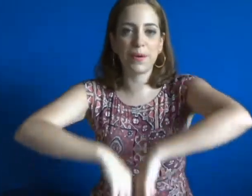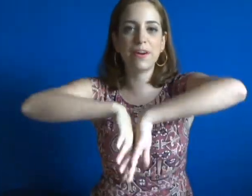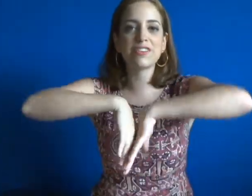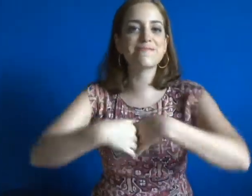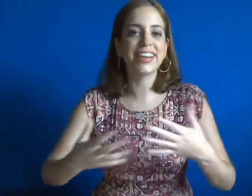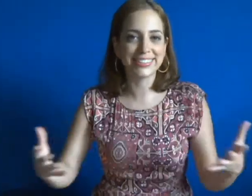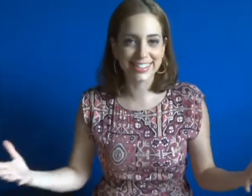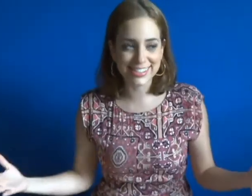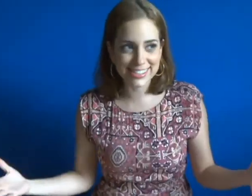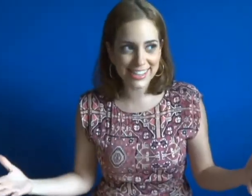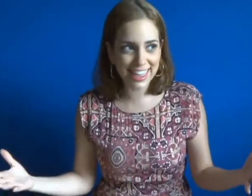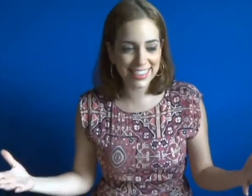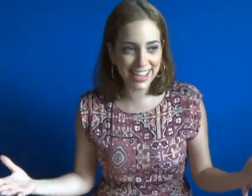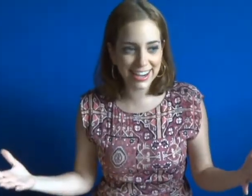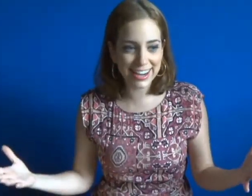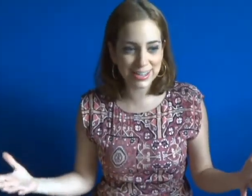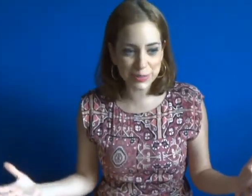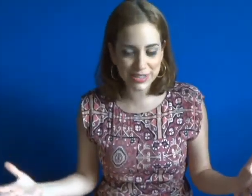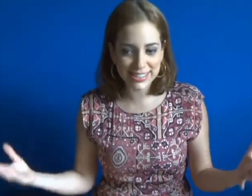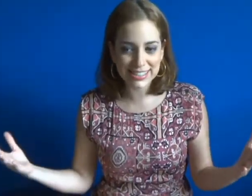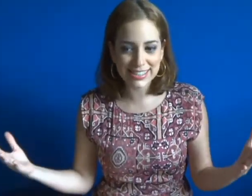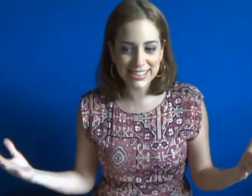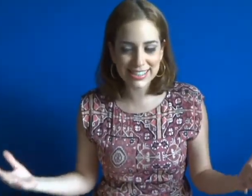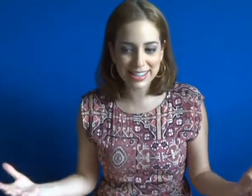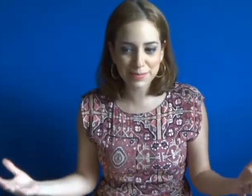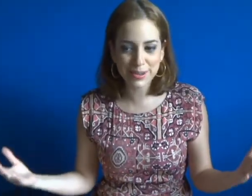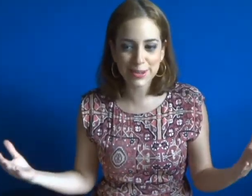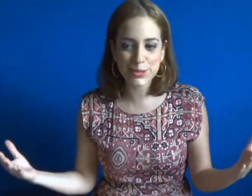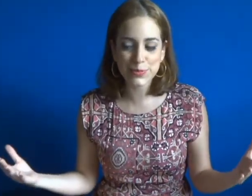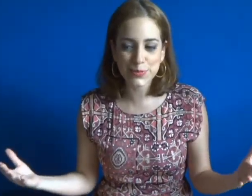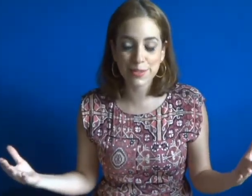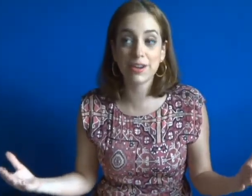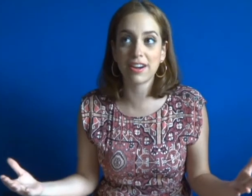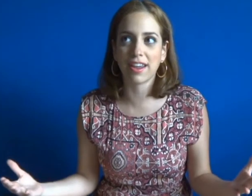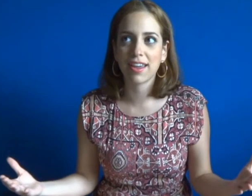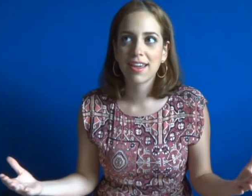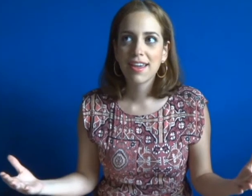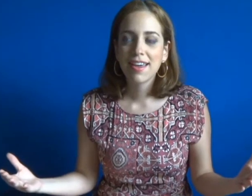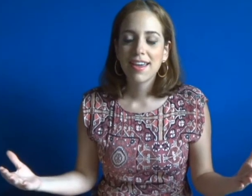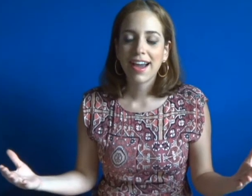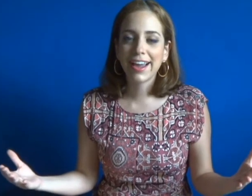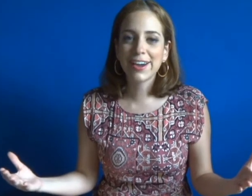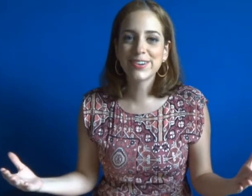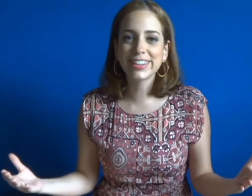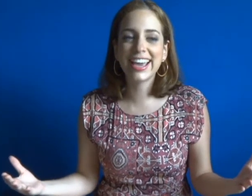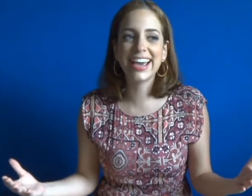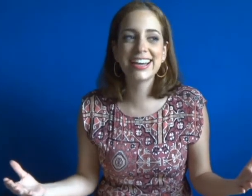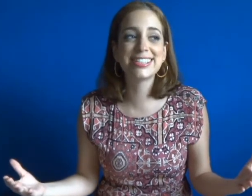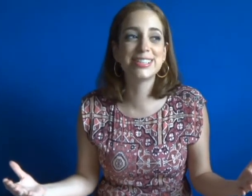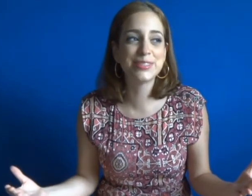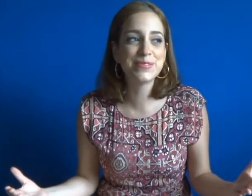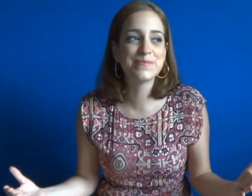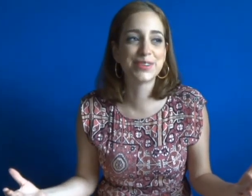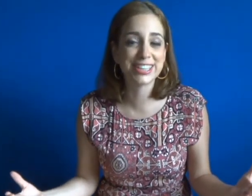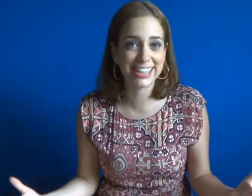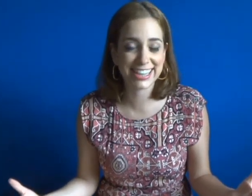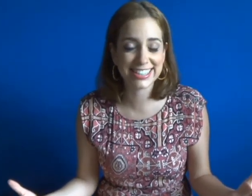part of my list, and then it was December 30. I only had two more days